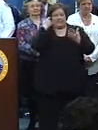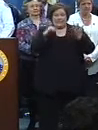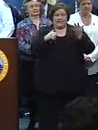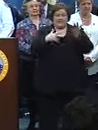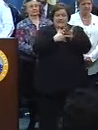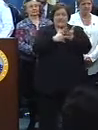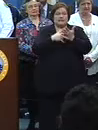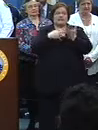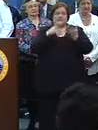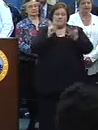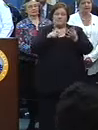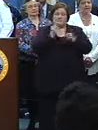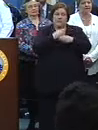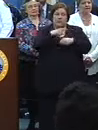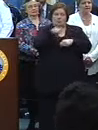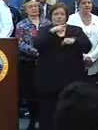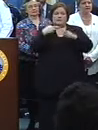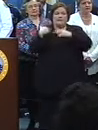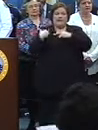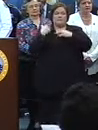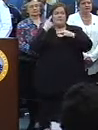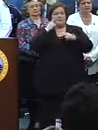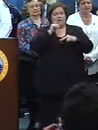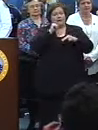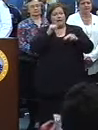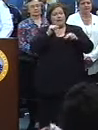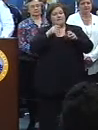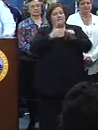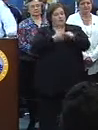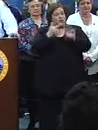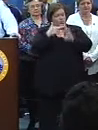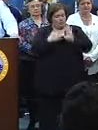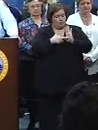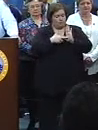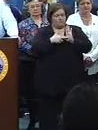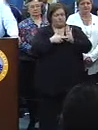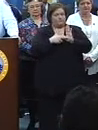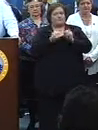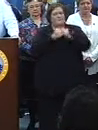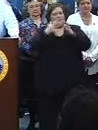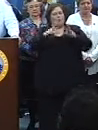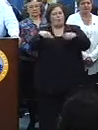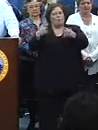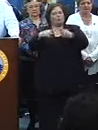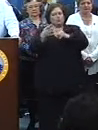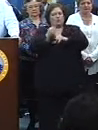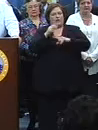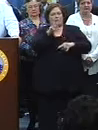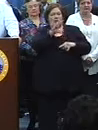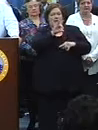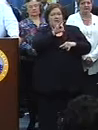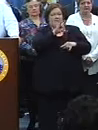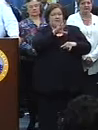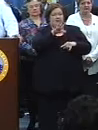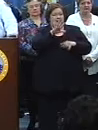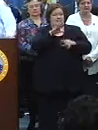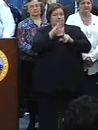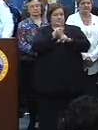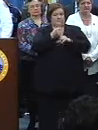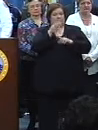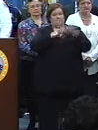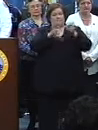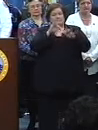way for us to hold people responsible for an illegal action without having to take them to the jail. We issued 385 summons this year versus